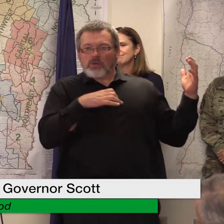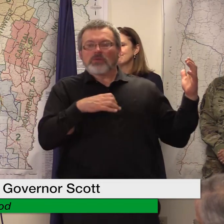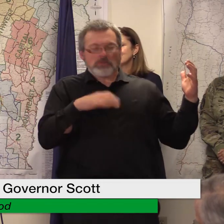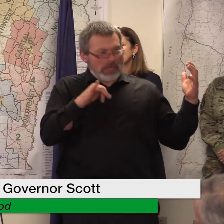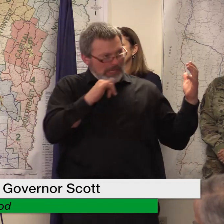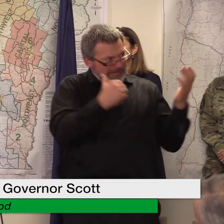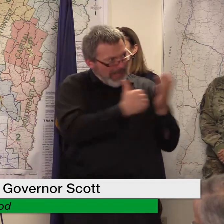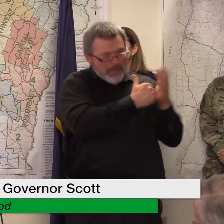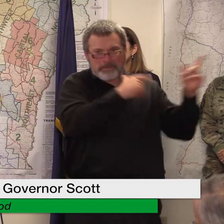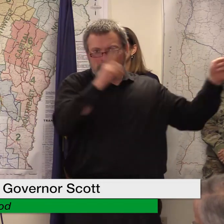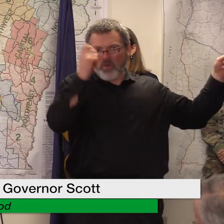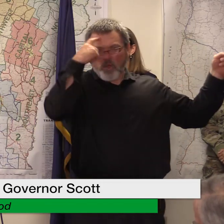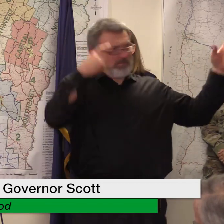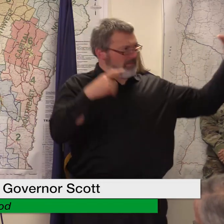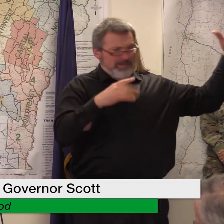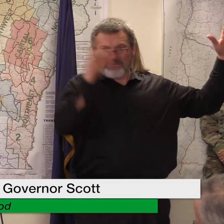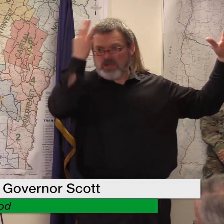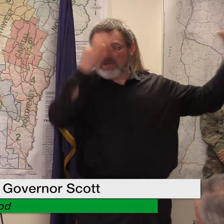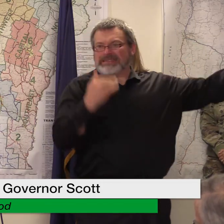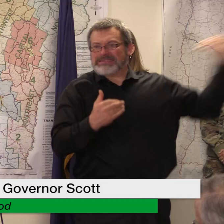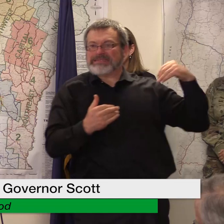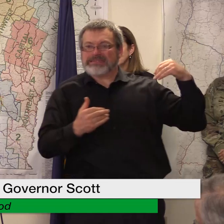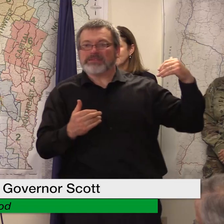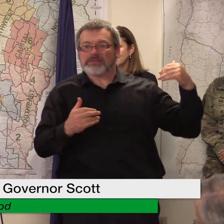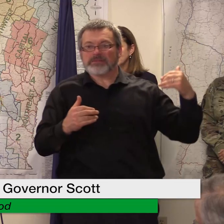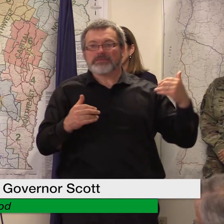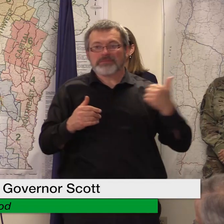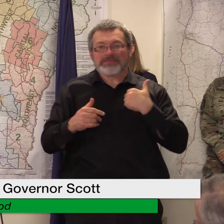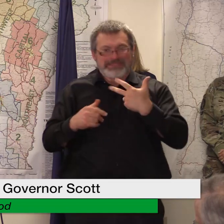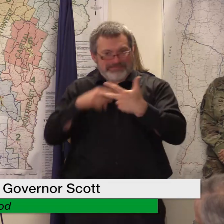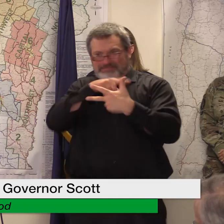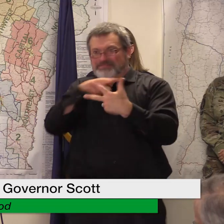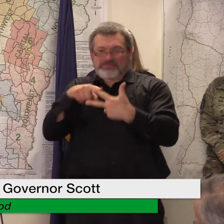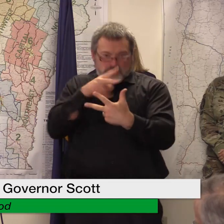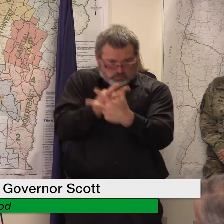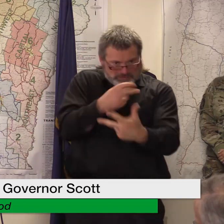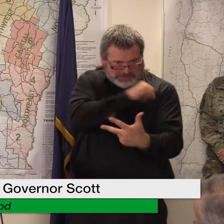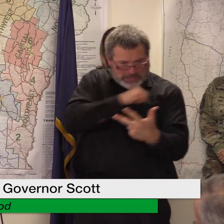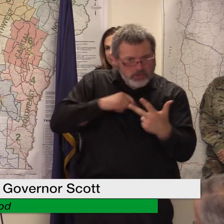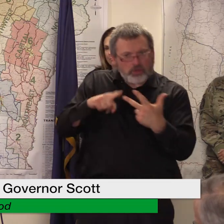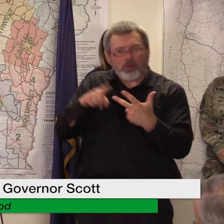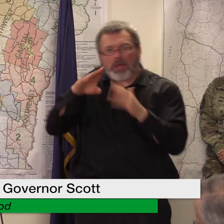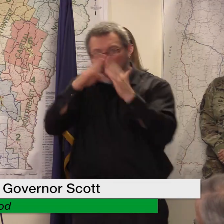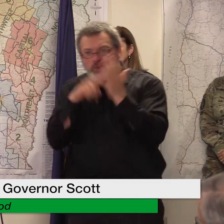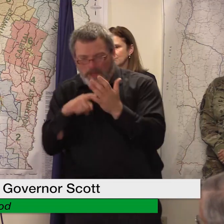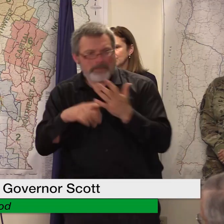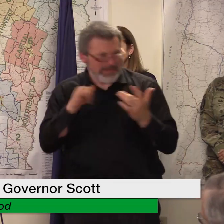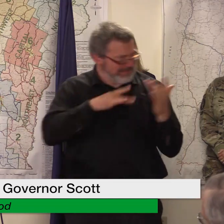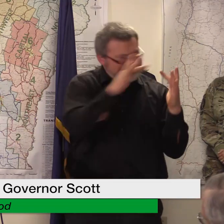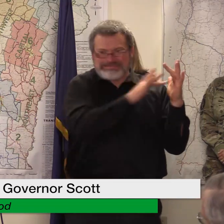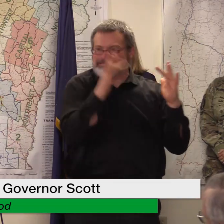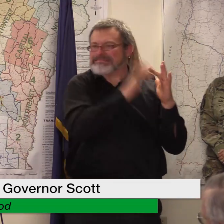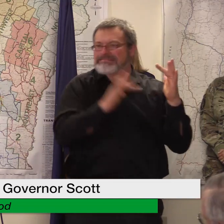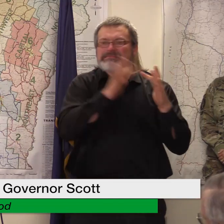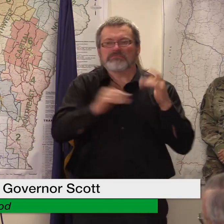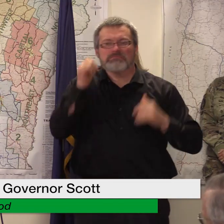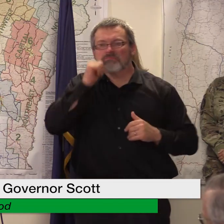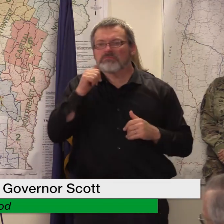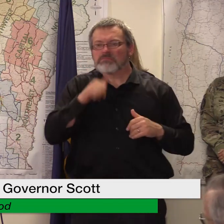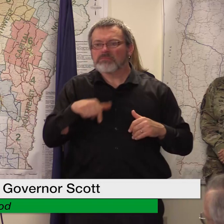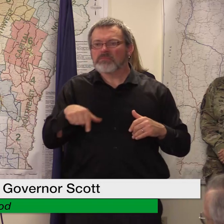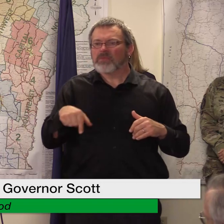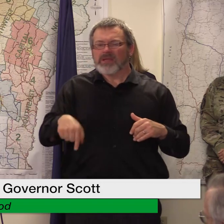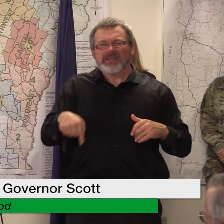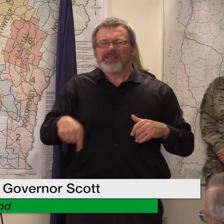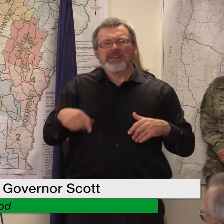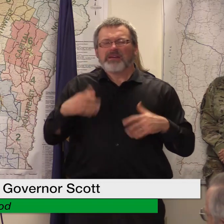and uh hopefully they can make the case because as i said the other day um you know this isn't a red state problem or a blue state